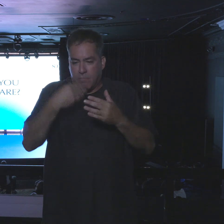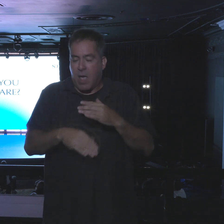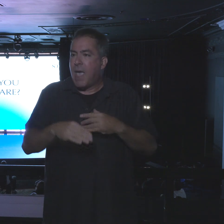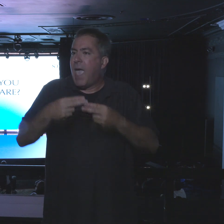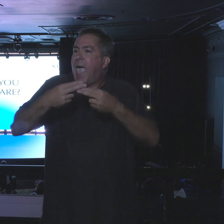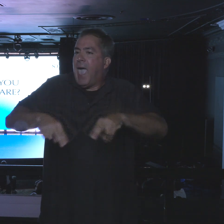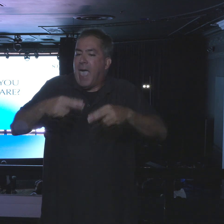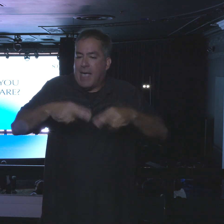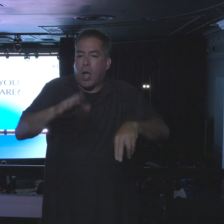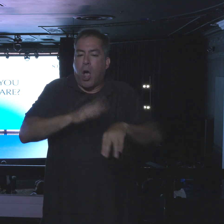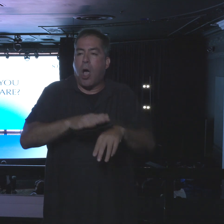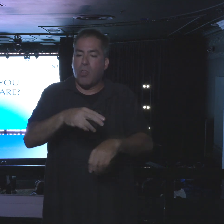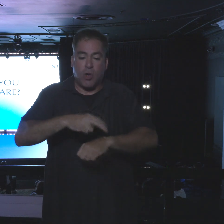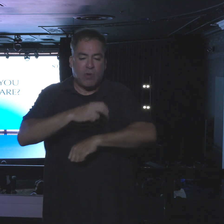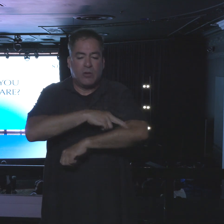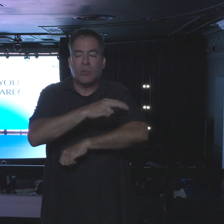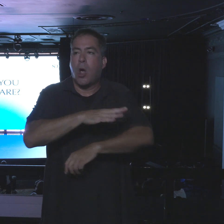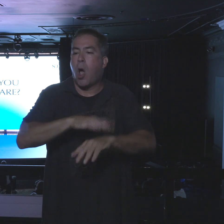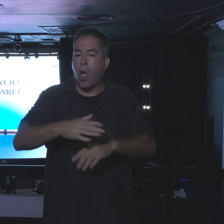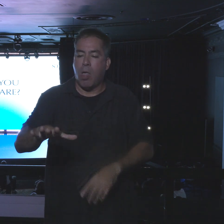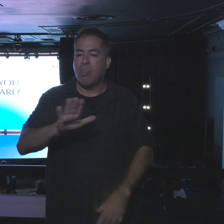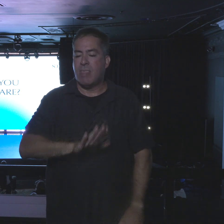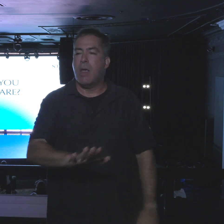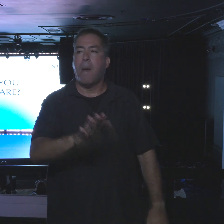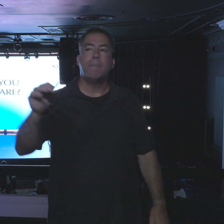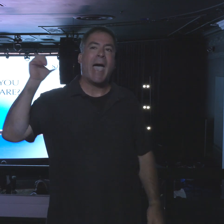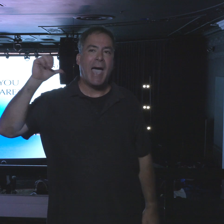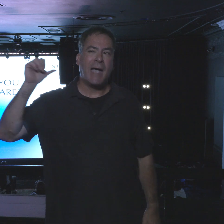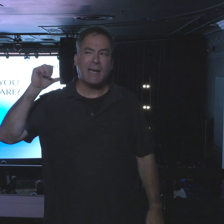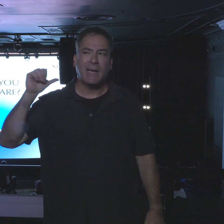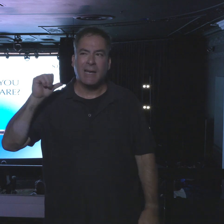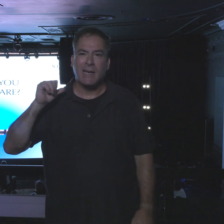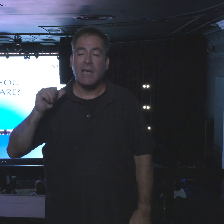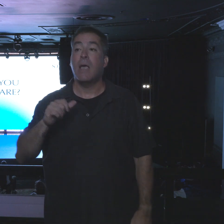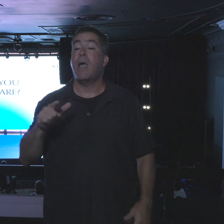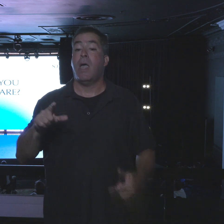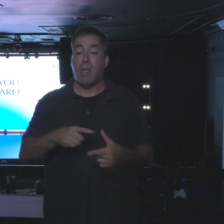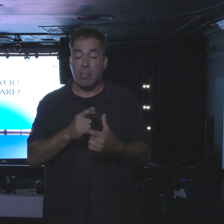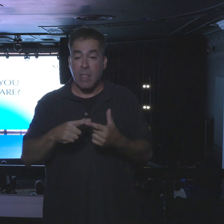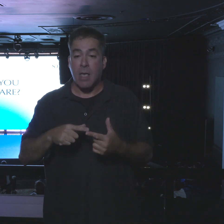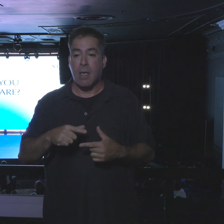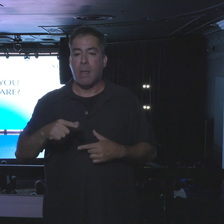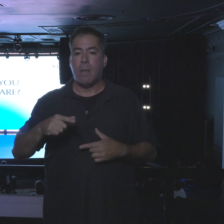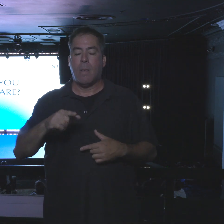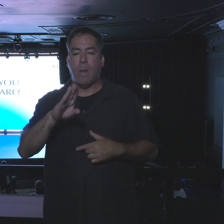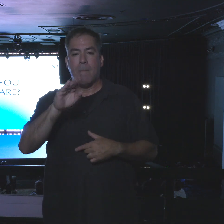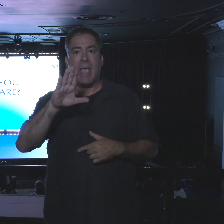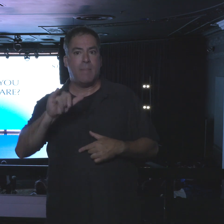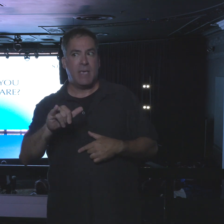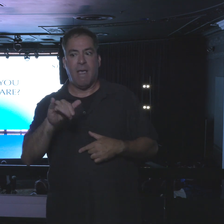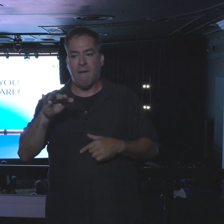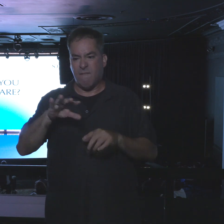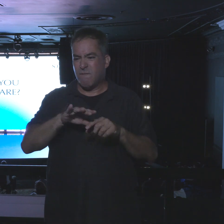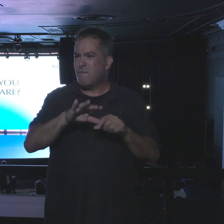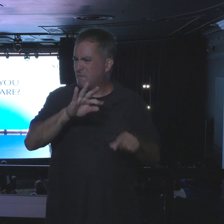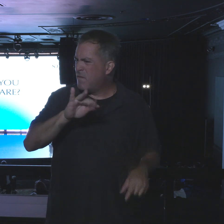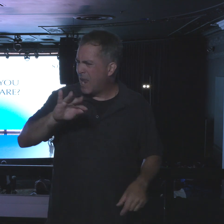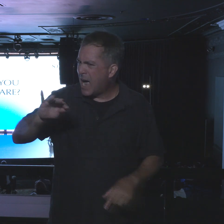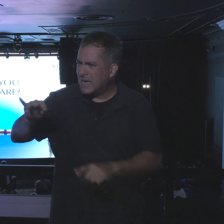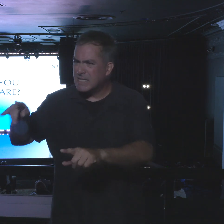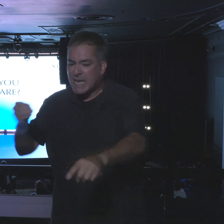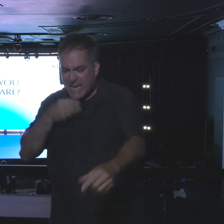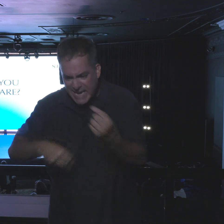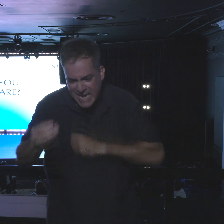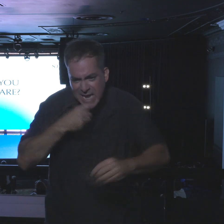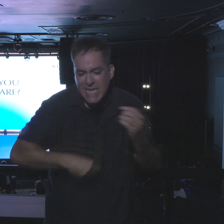and hatch their young. The baby flies eat their way through, eating the grasshopper